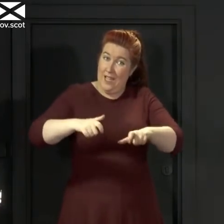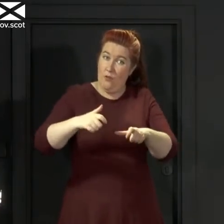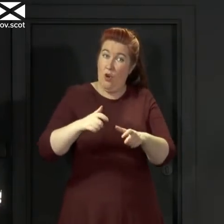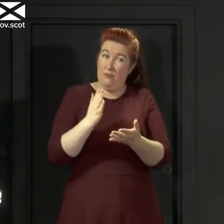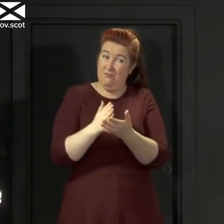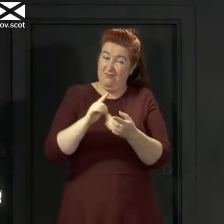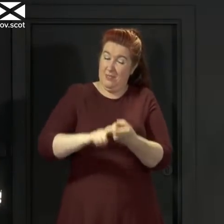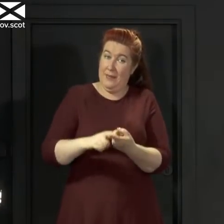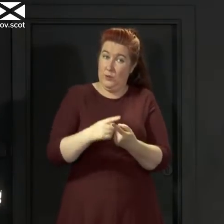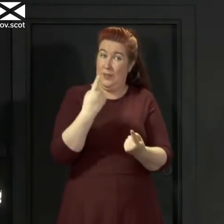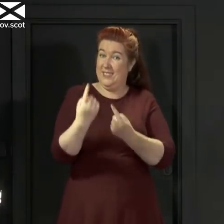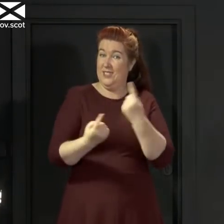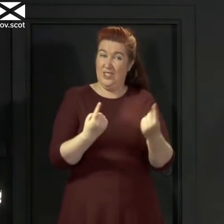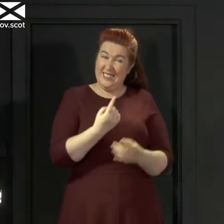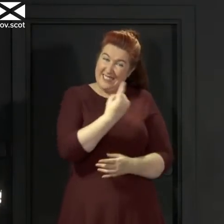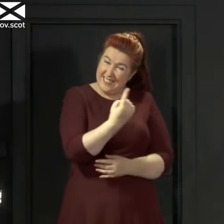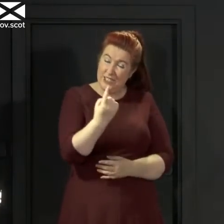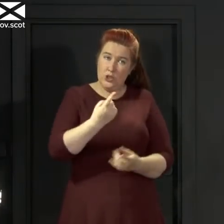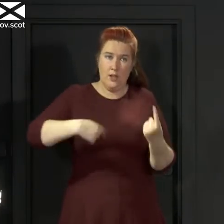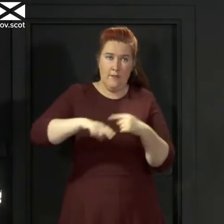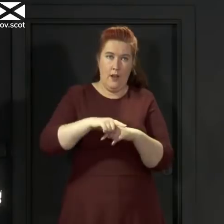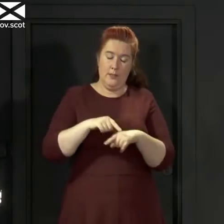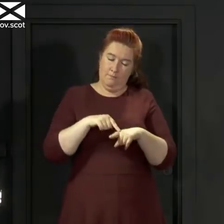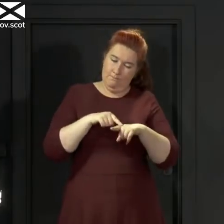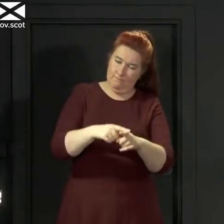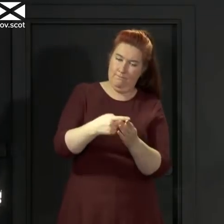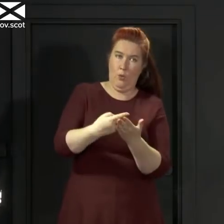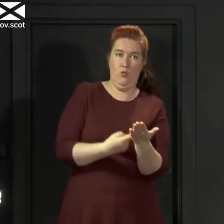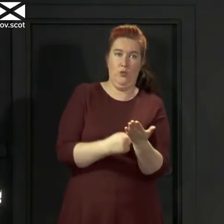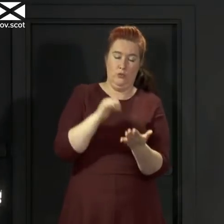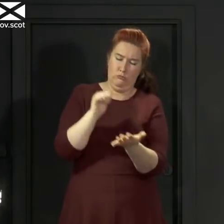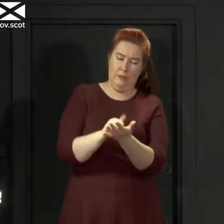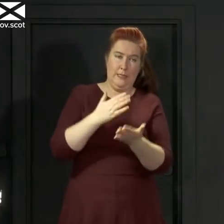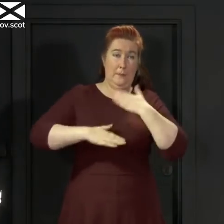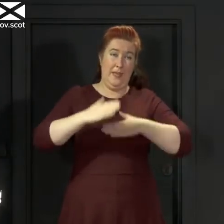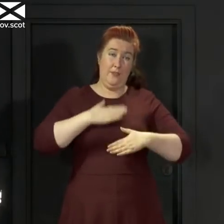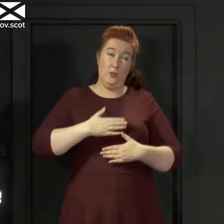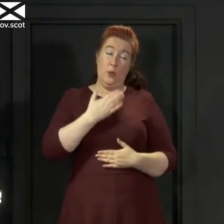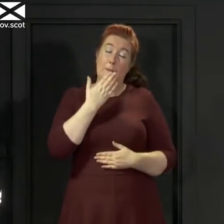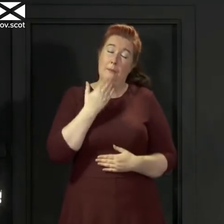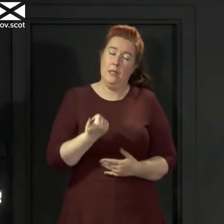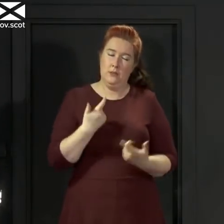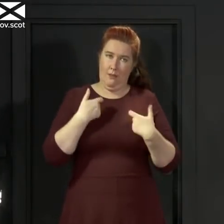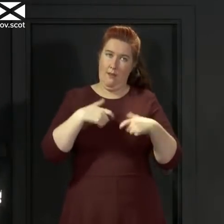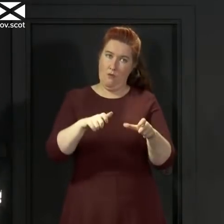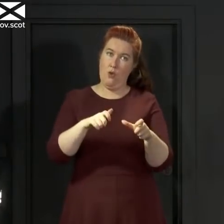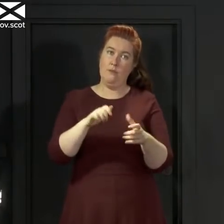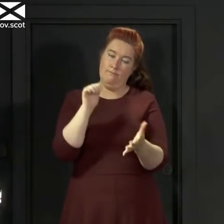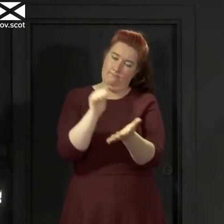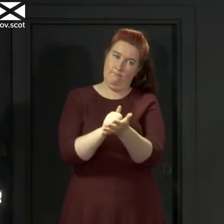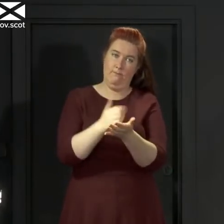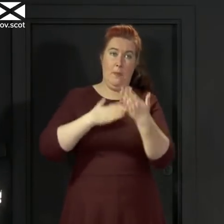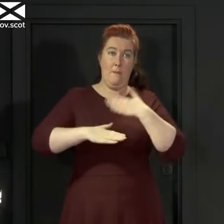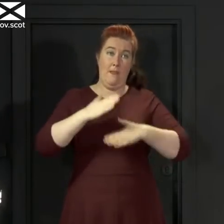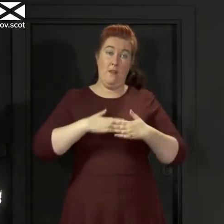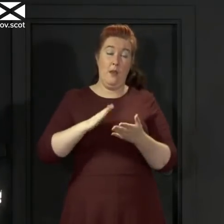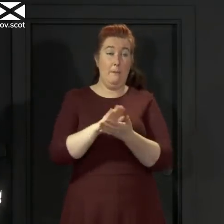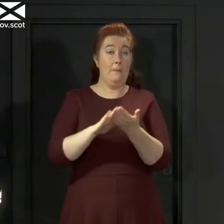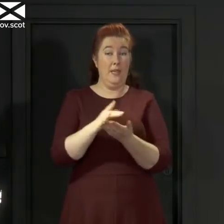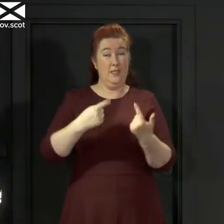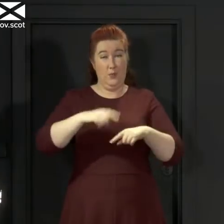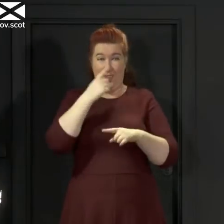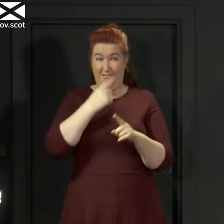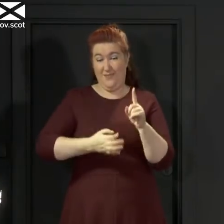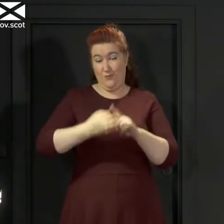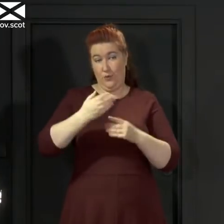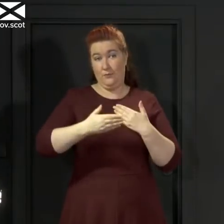all of us it depends on each and every one of us doing all the right things so please continue to do that and so that we can continue to make